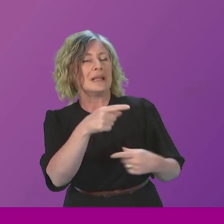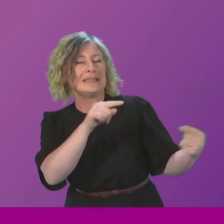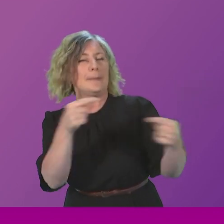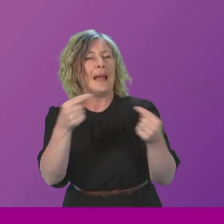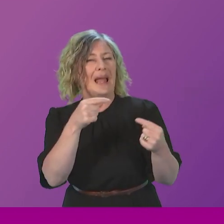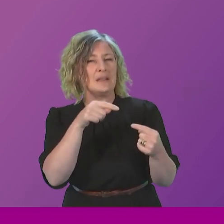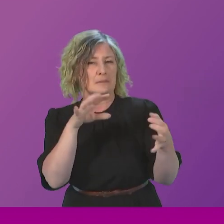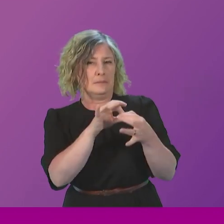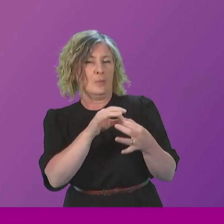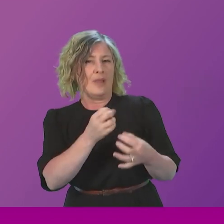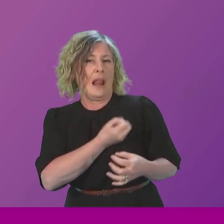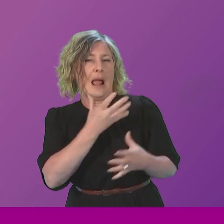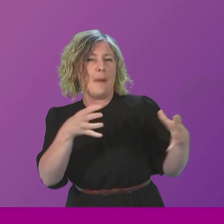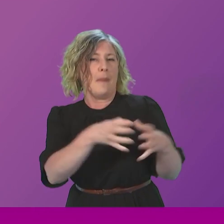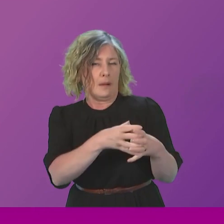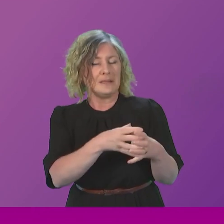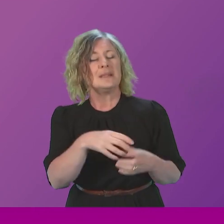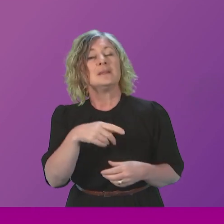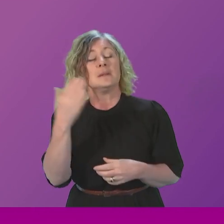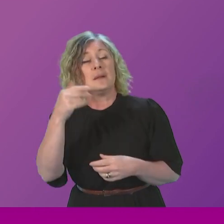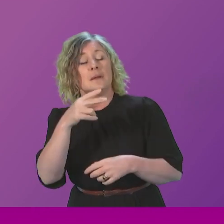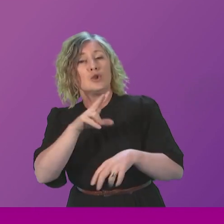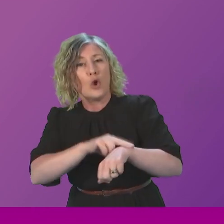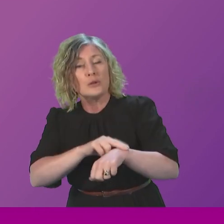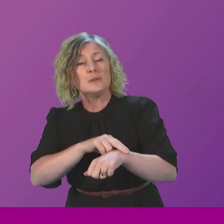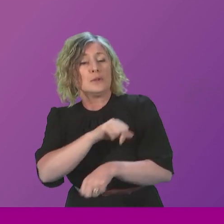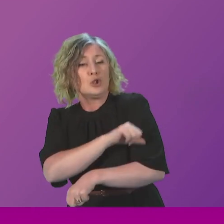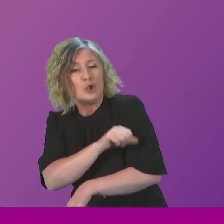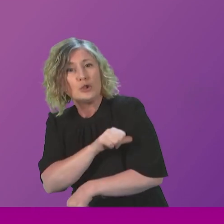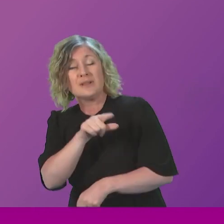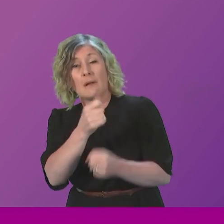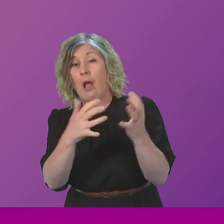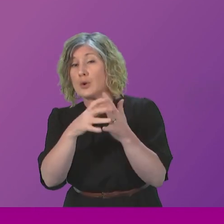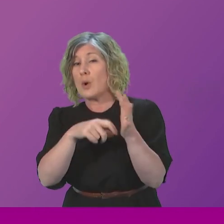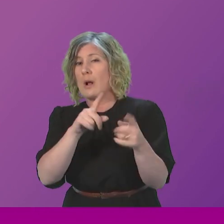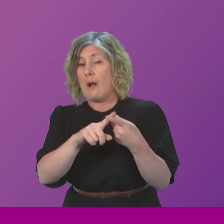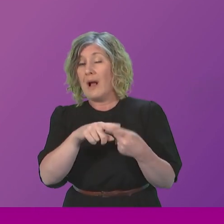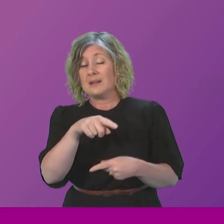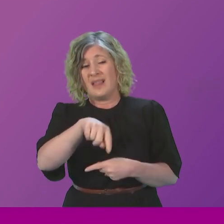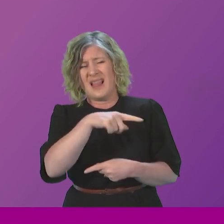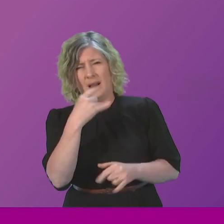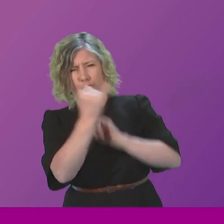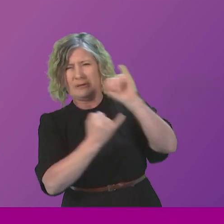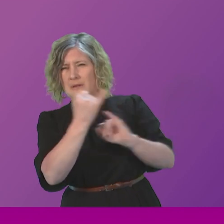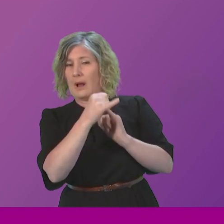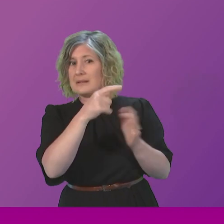where, of course, staff at Greater Glasgow and Clyde, doctors and nurses, criticised the politicisation that Anas Awar was